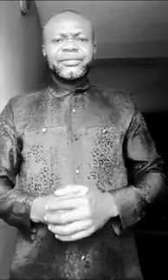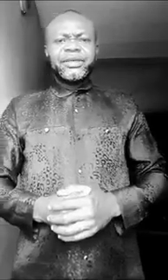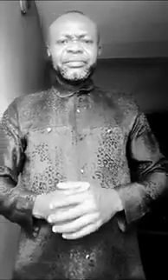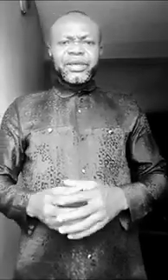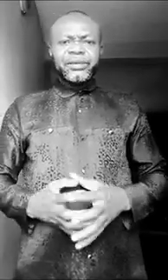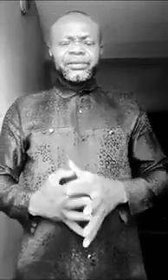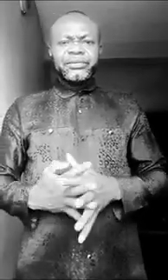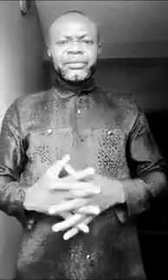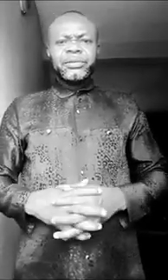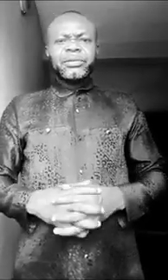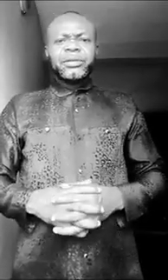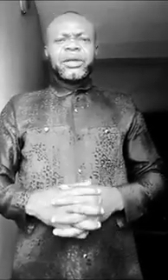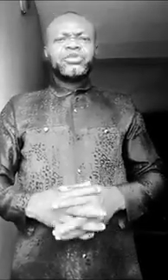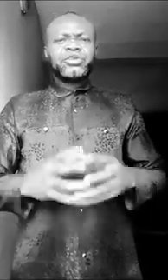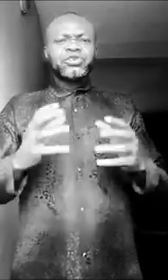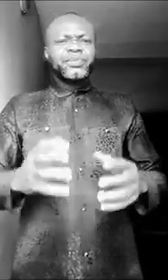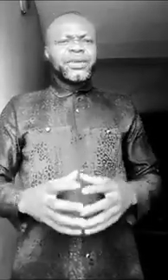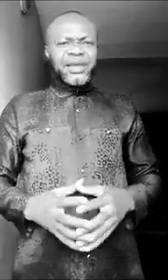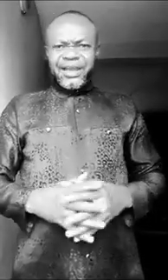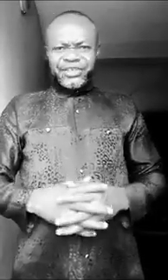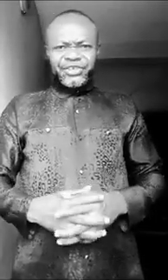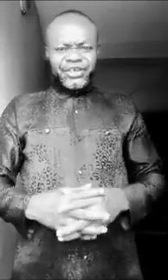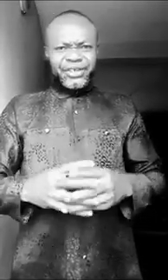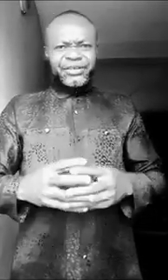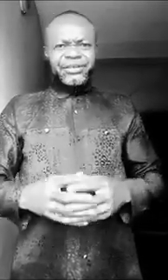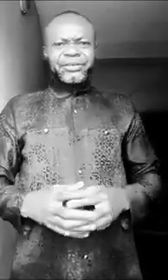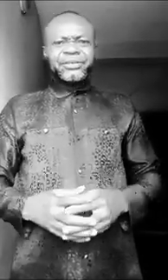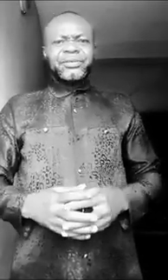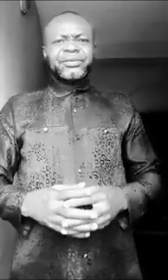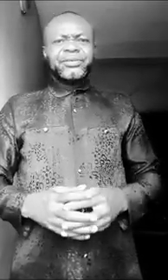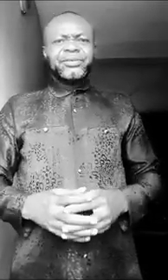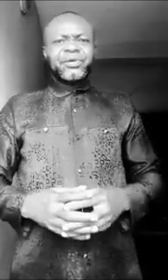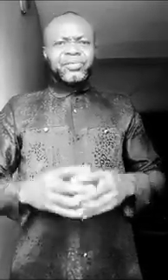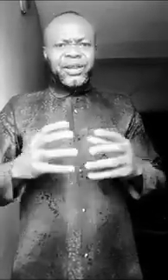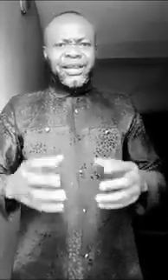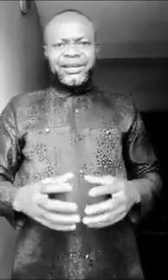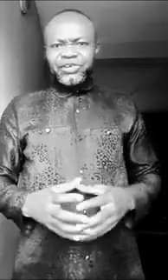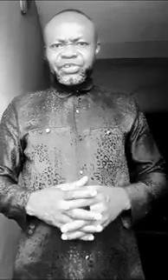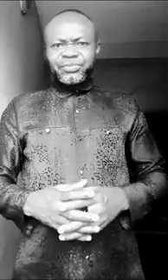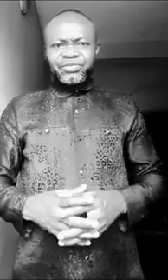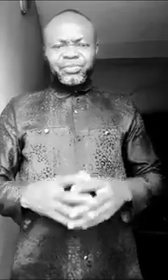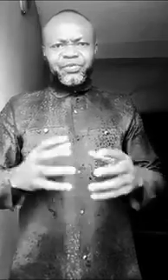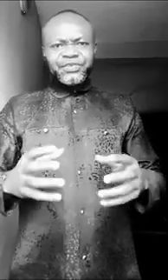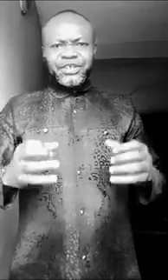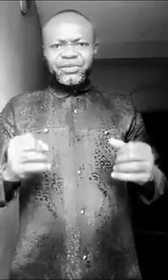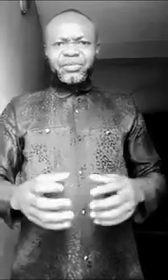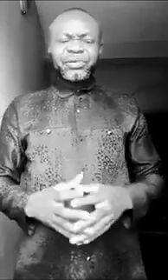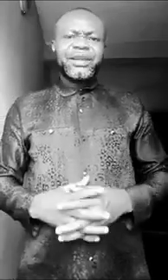Amen. Our today's topic is seeing umbrella in a dream. Dream of seeing umbrella.